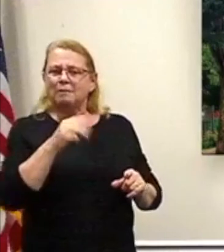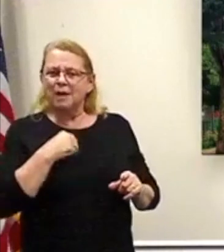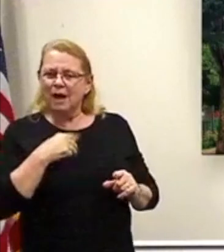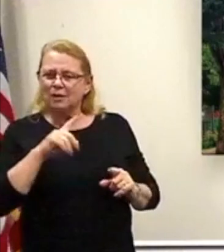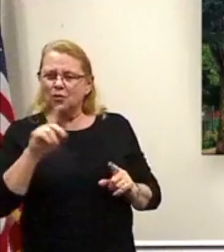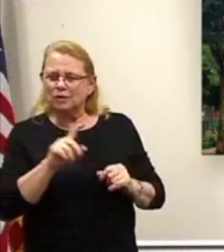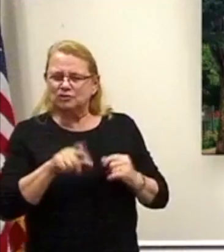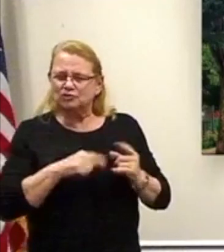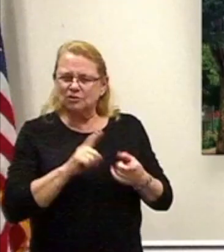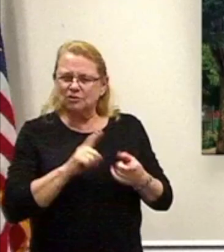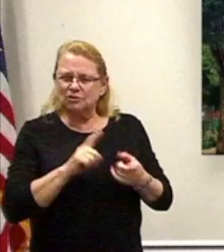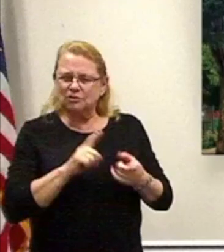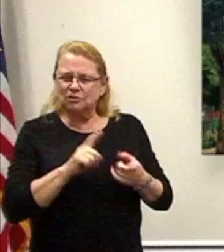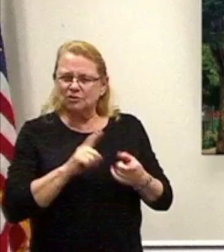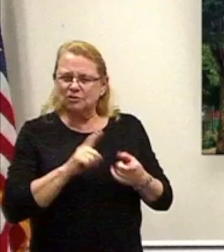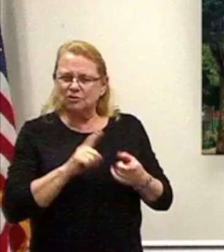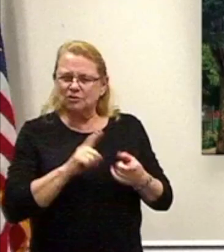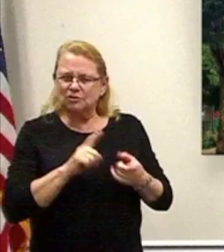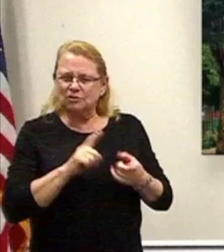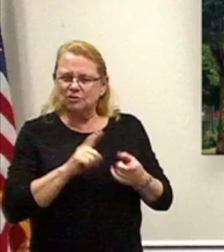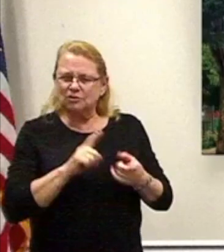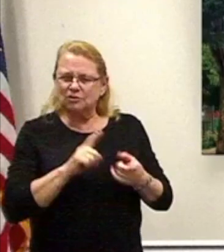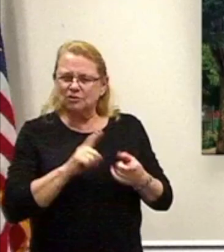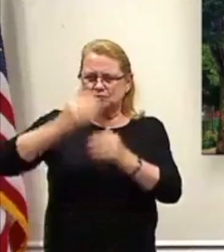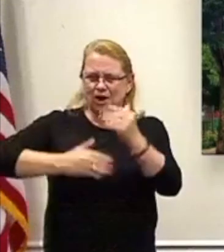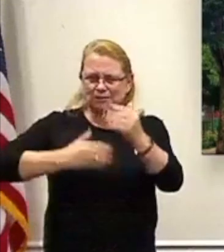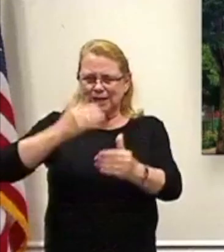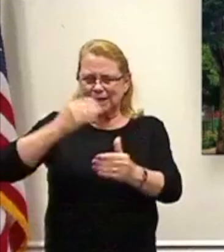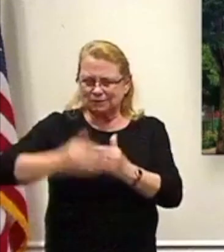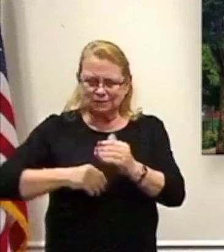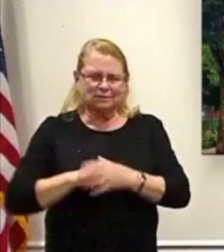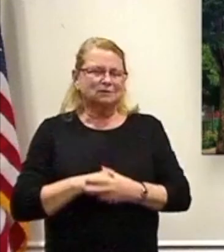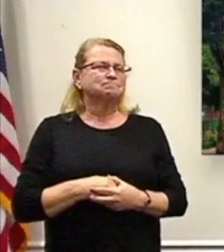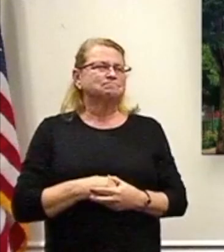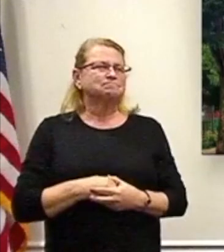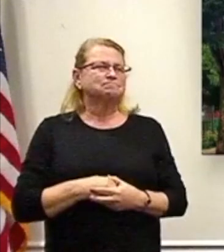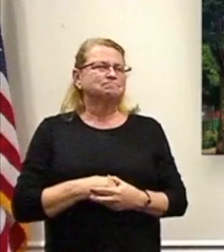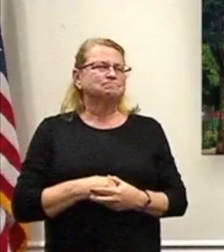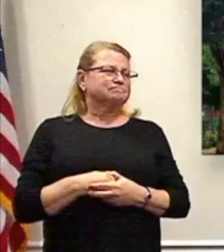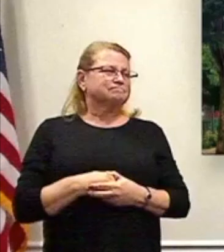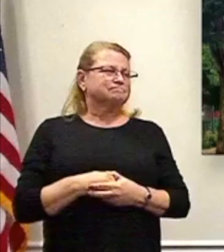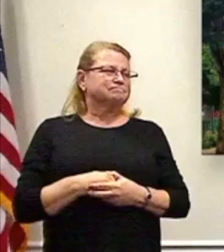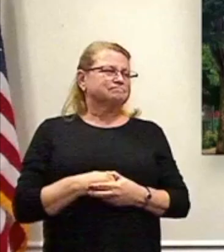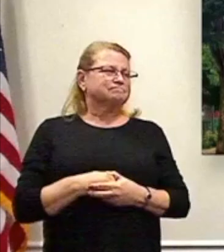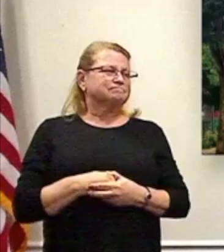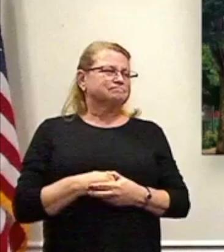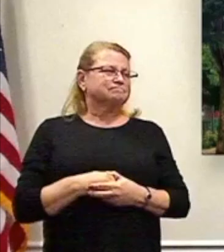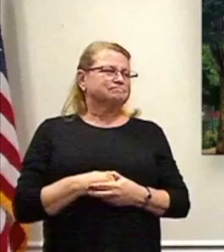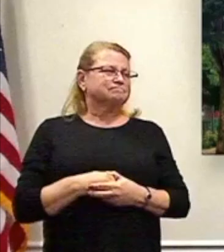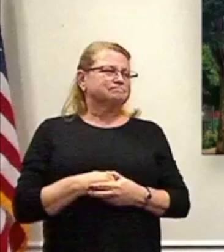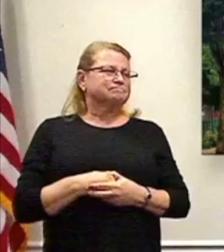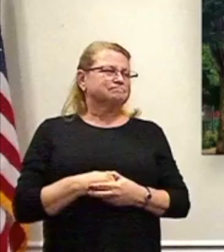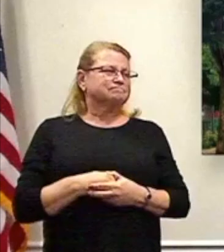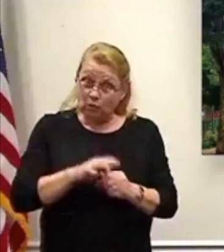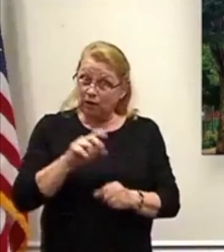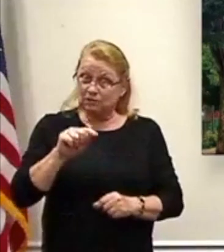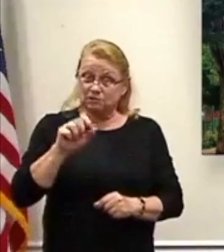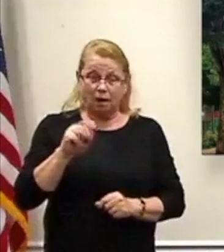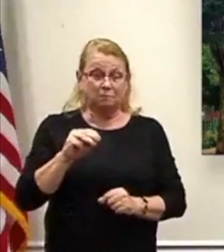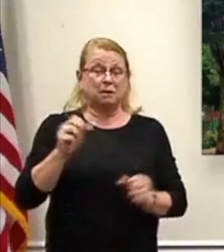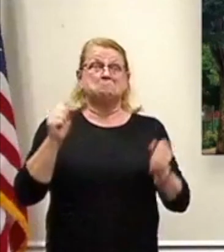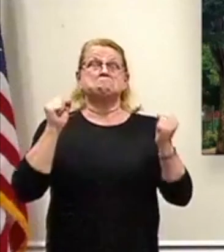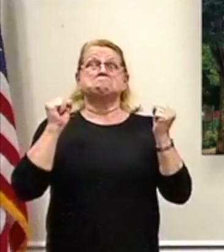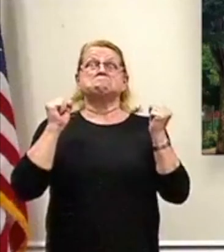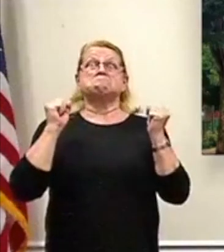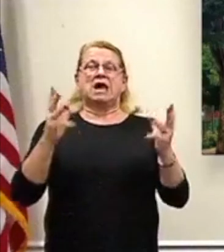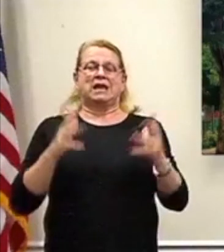process, just in general. So I will – there are a lot of people voting, Tom. There are a lot of people.